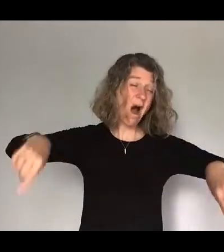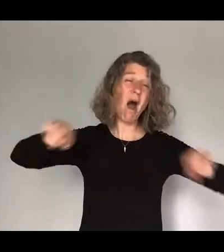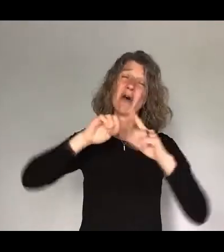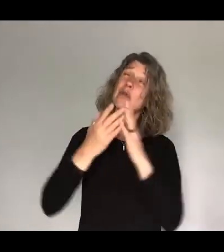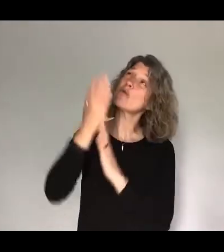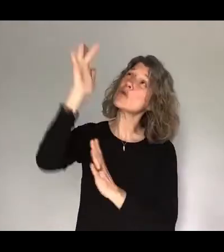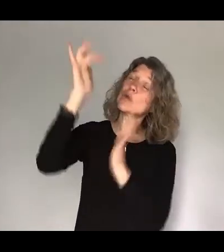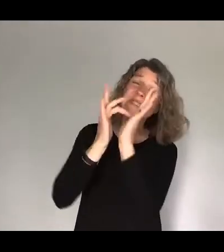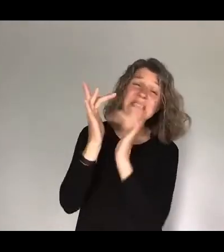resurrection